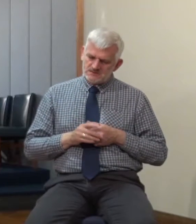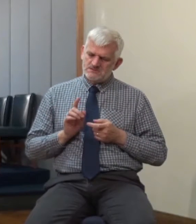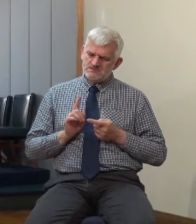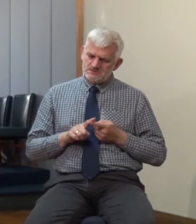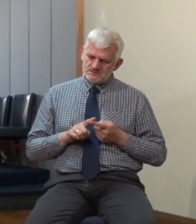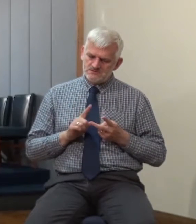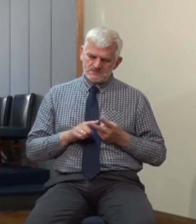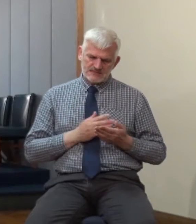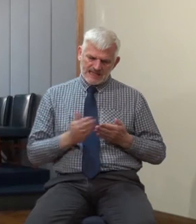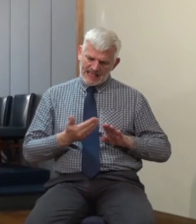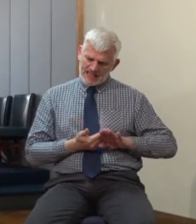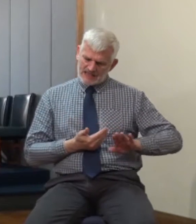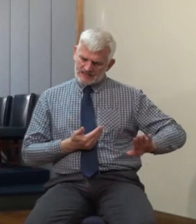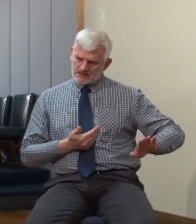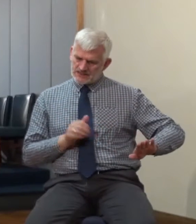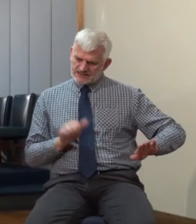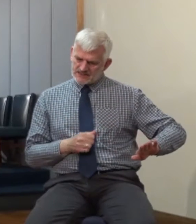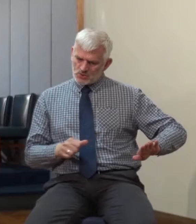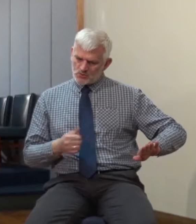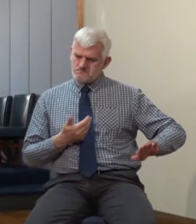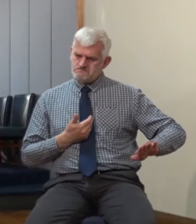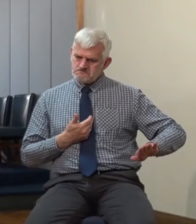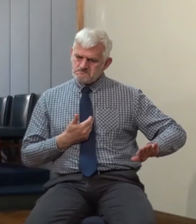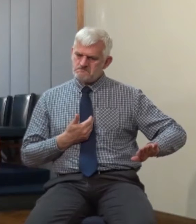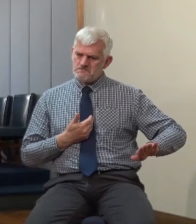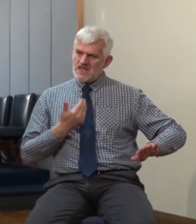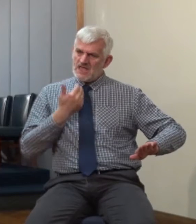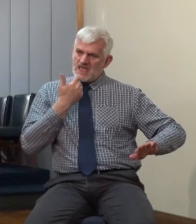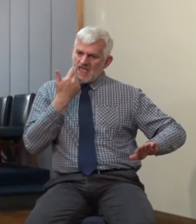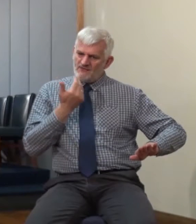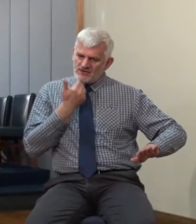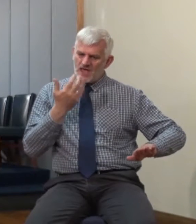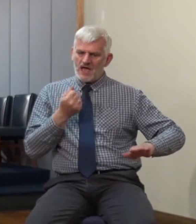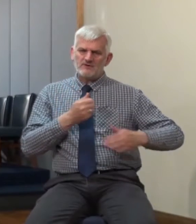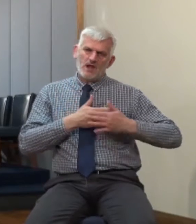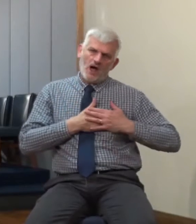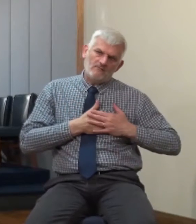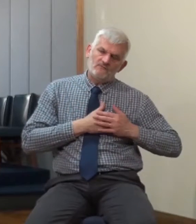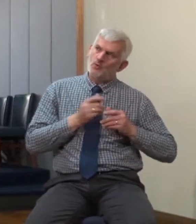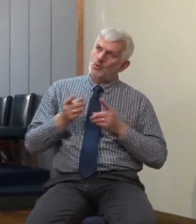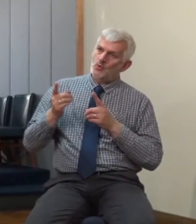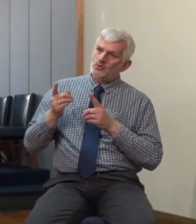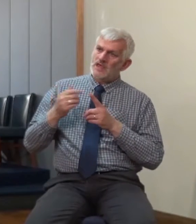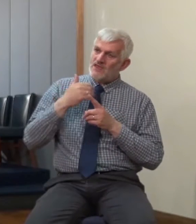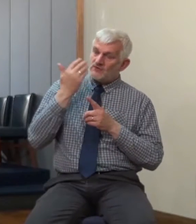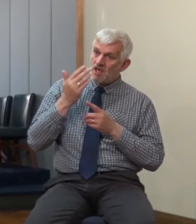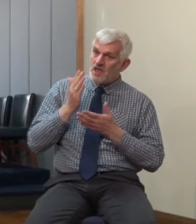can possibly achieve day by day filled with love and devotion for the Lord? Every office there